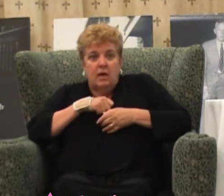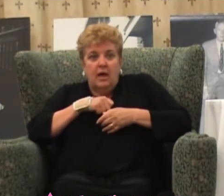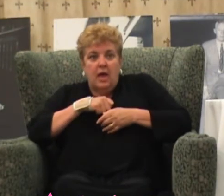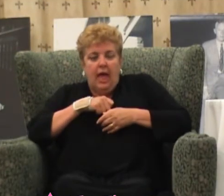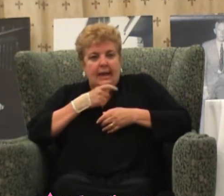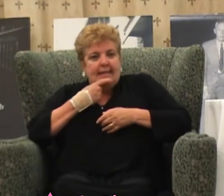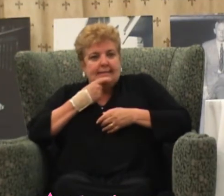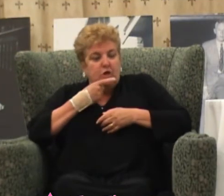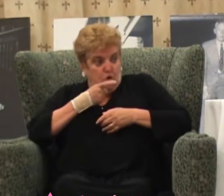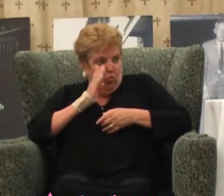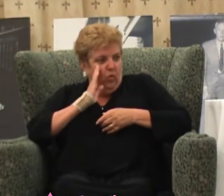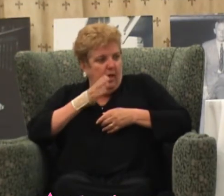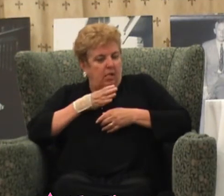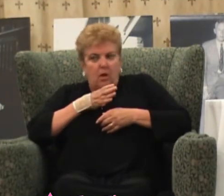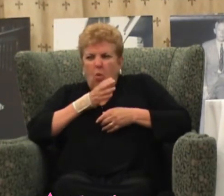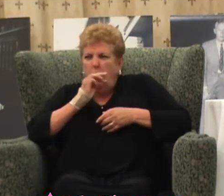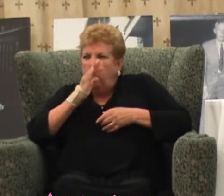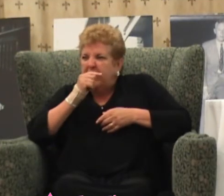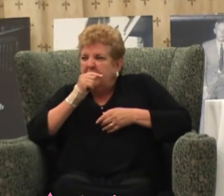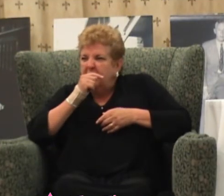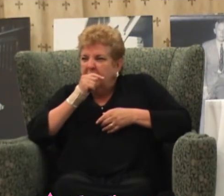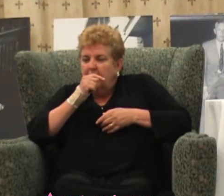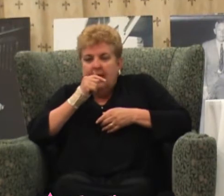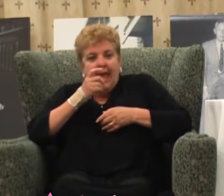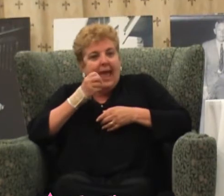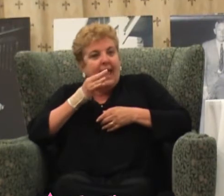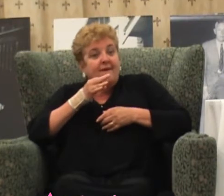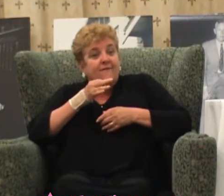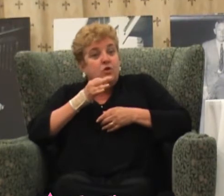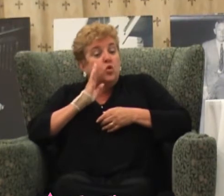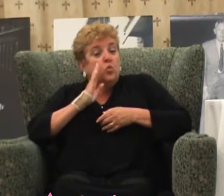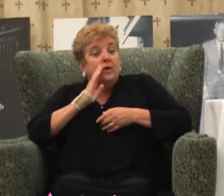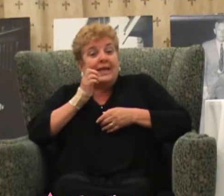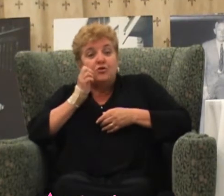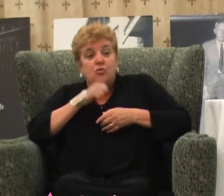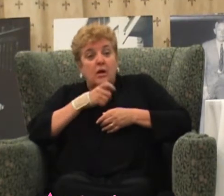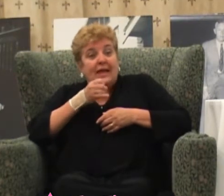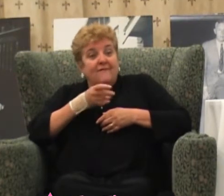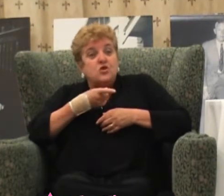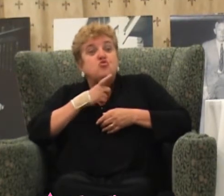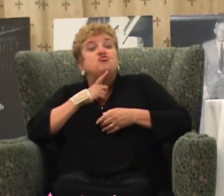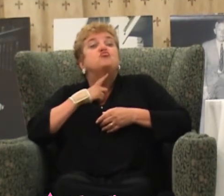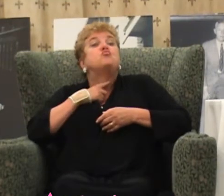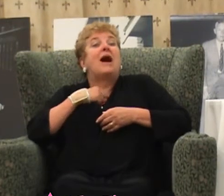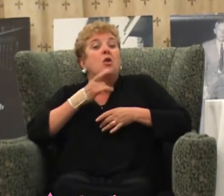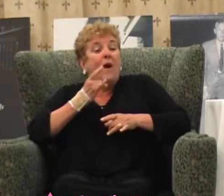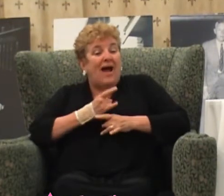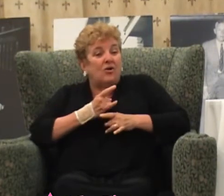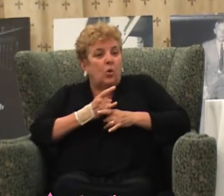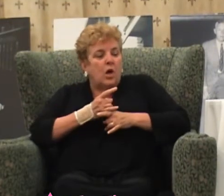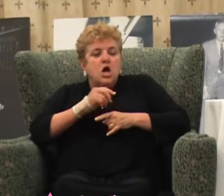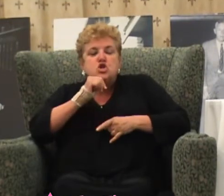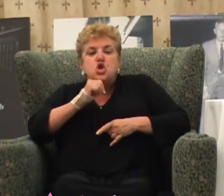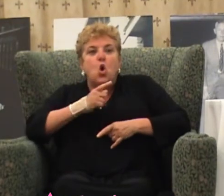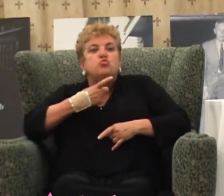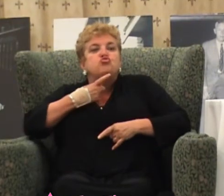What? And he said, yeah, you'll get drunk if you swallow any alcohol. So don't swallow any alcohol